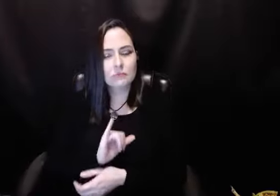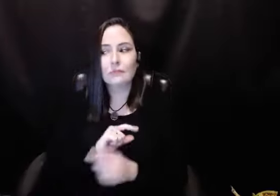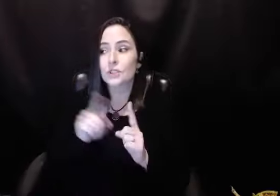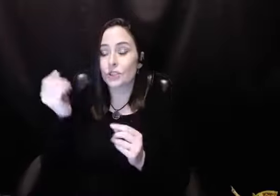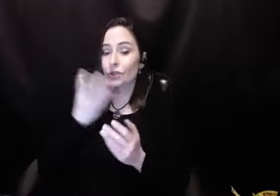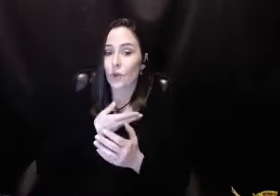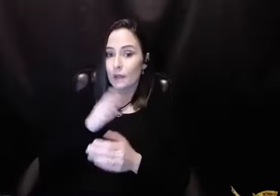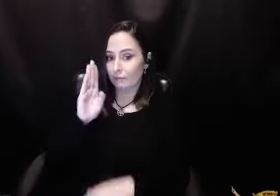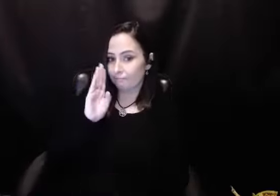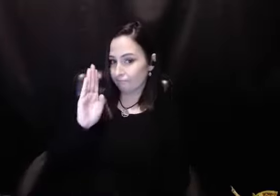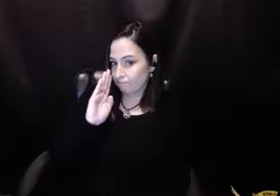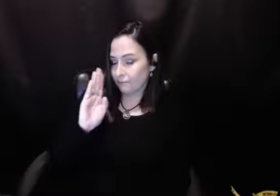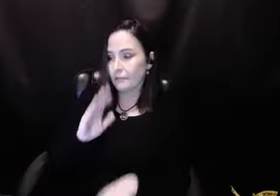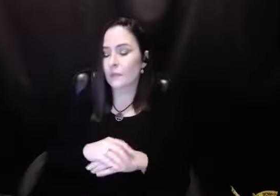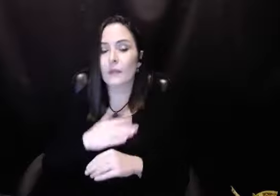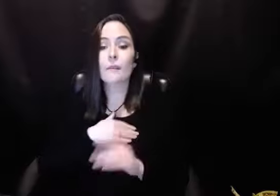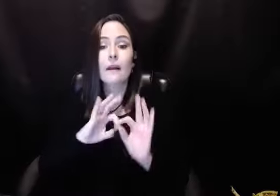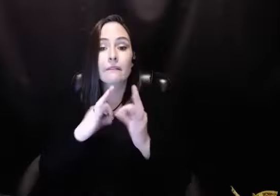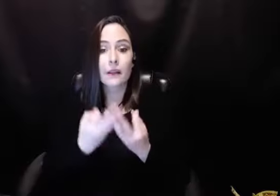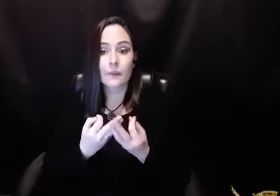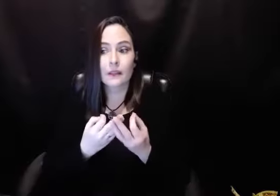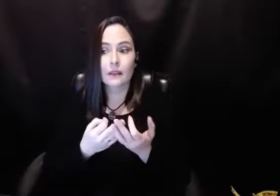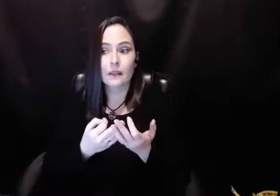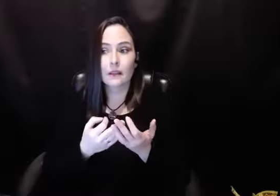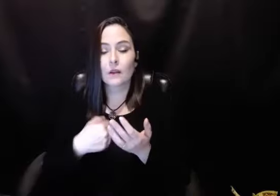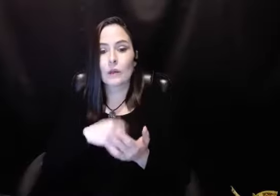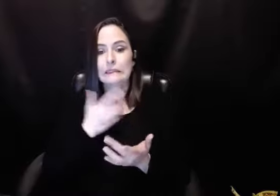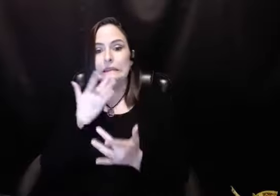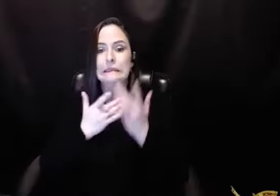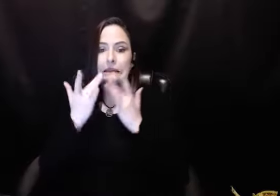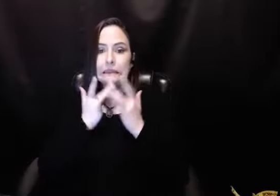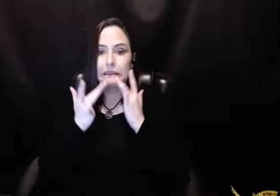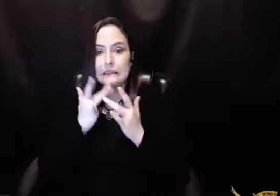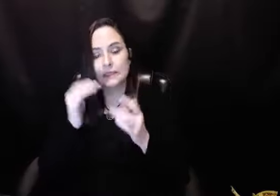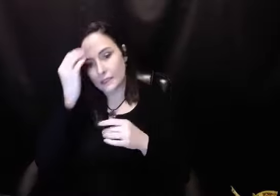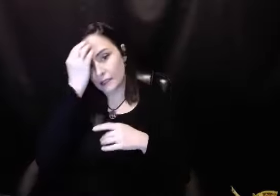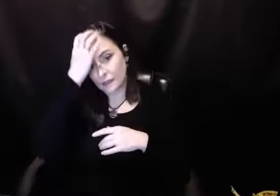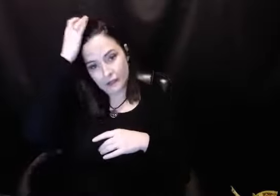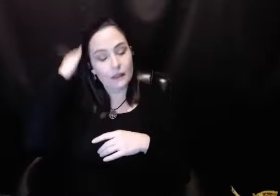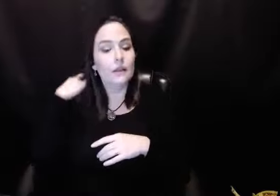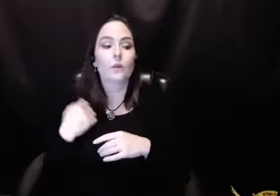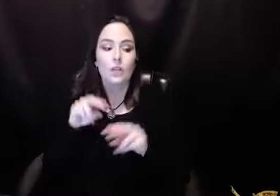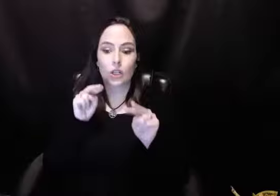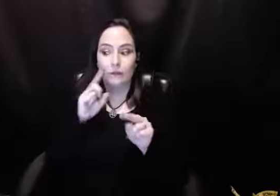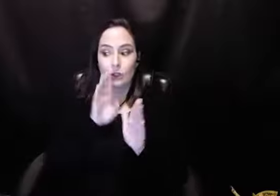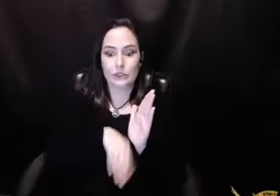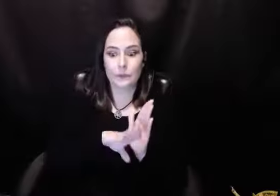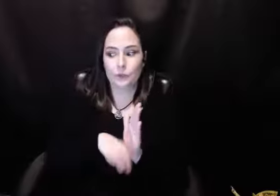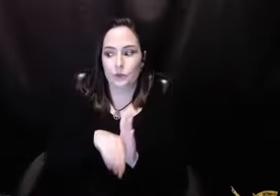And so that really kind of helped us so much with that. But then she said to me personally, because I came from a family where cheapness was